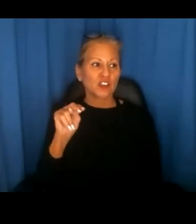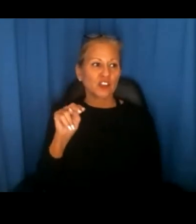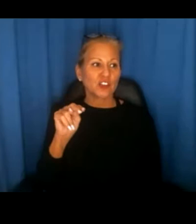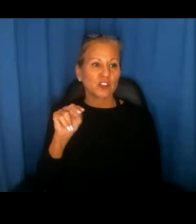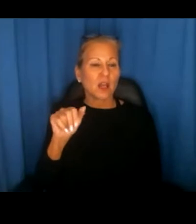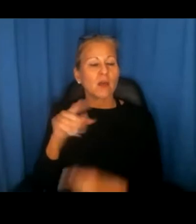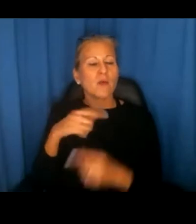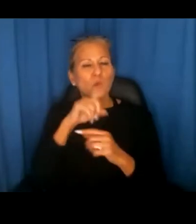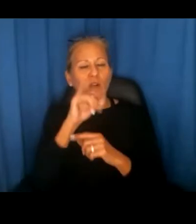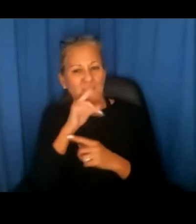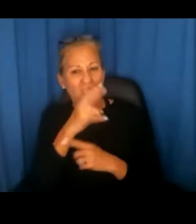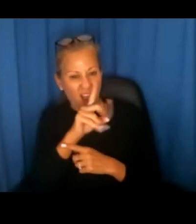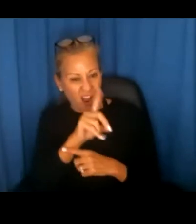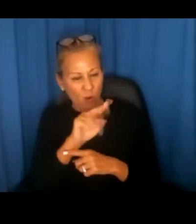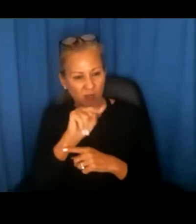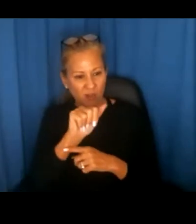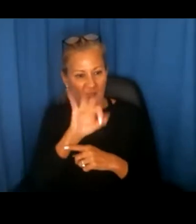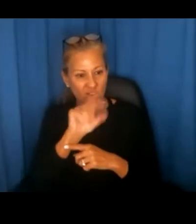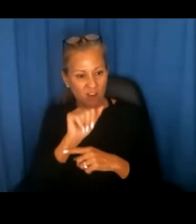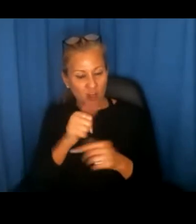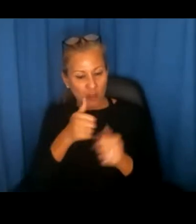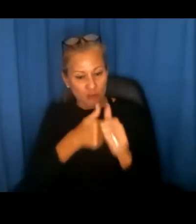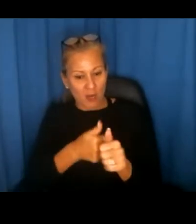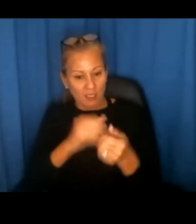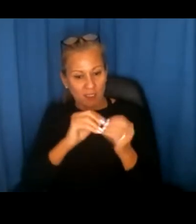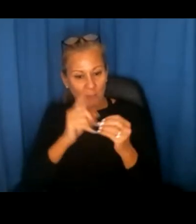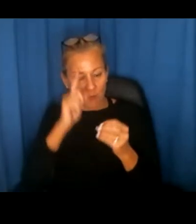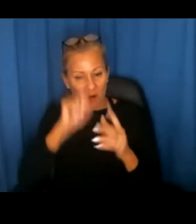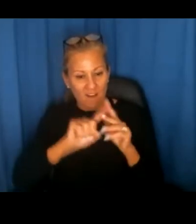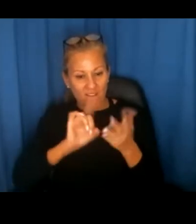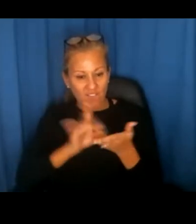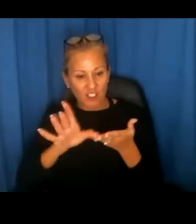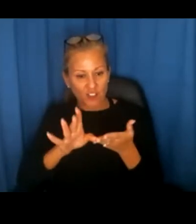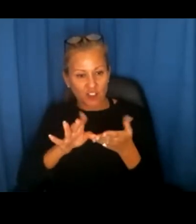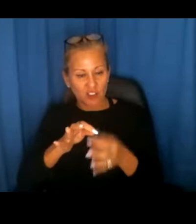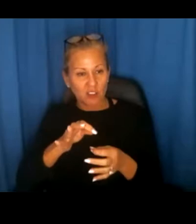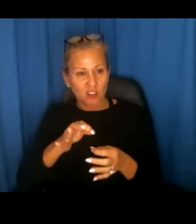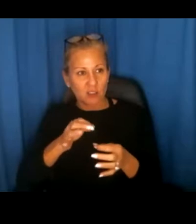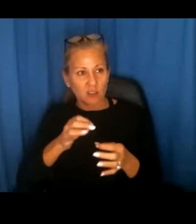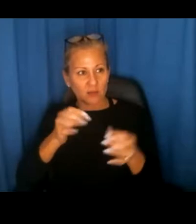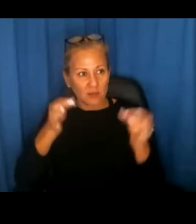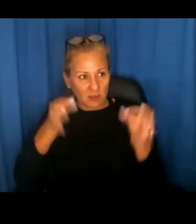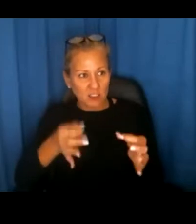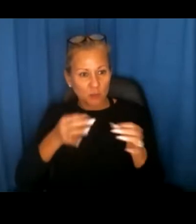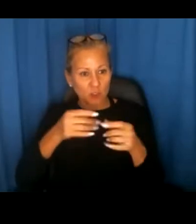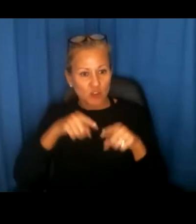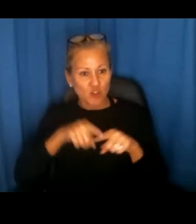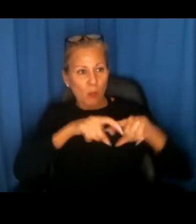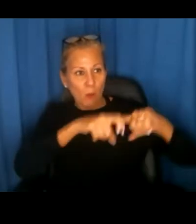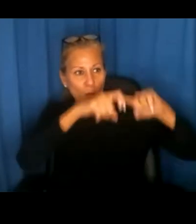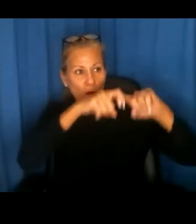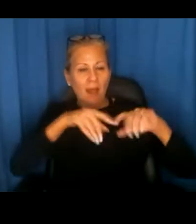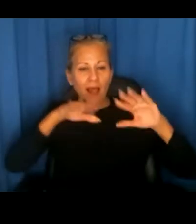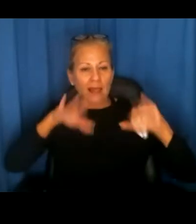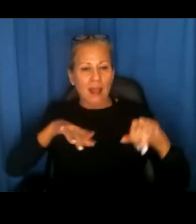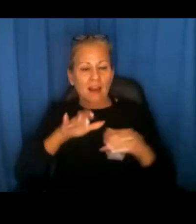NAFA tracking the number of eviction judgments that are occurring during the COVID moratorium but have not yet